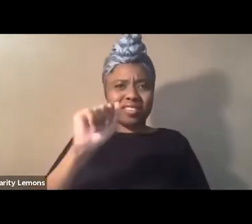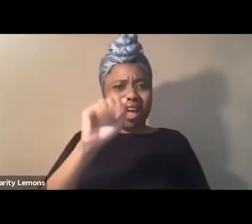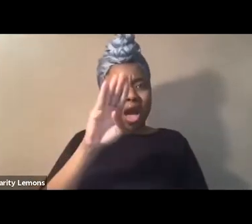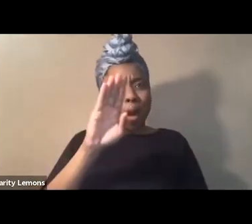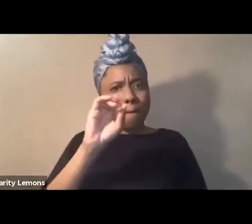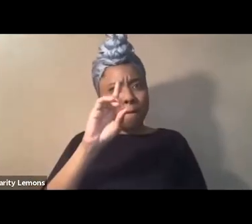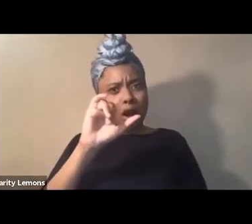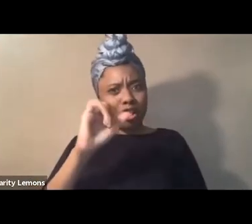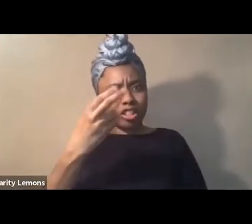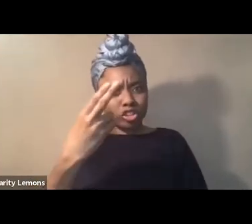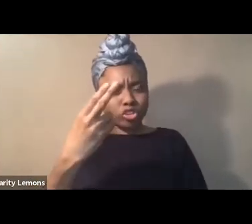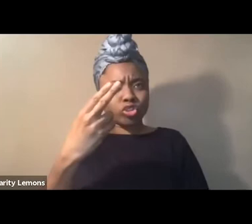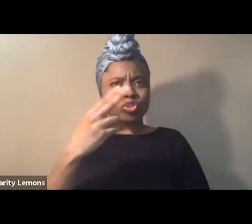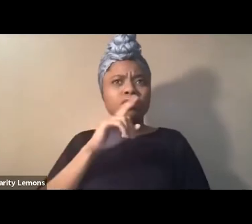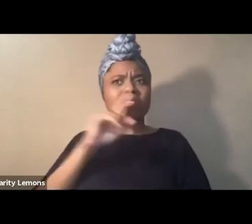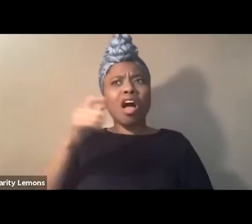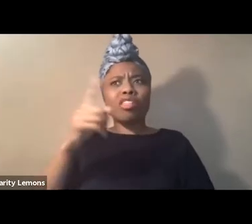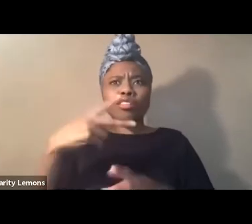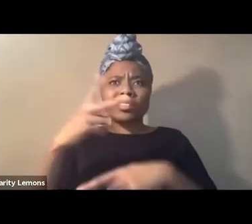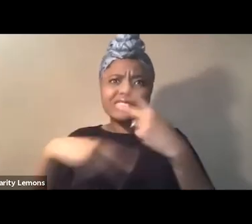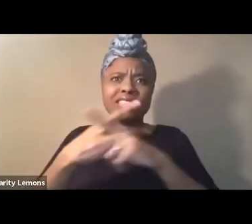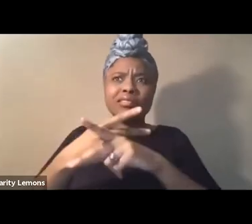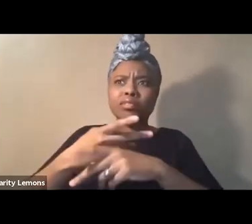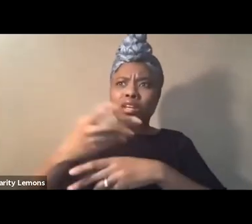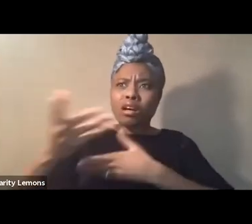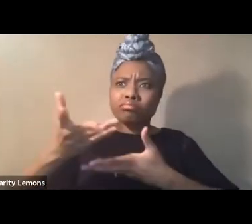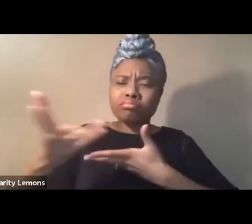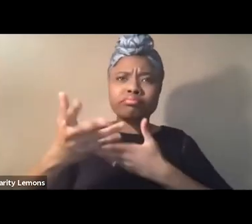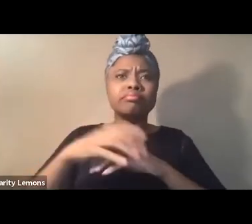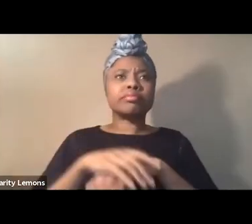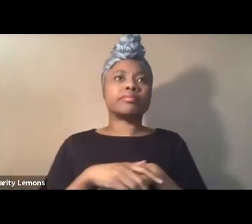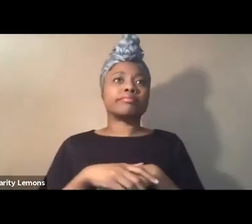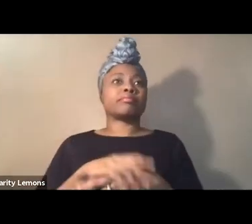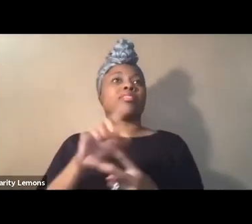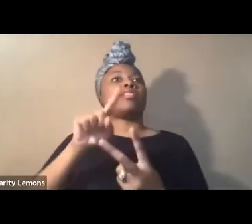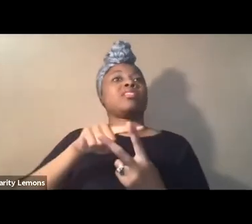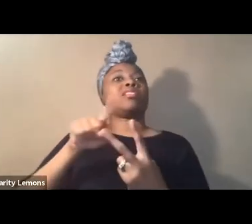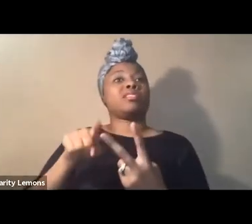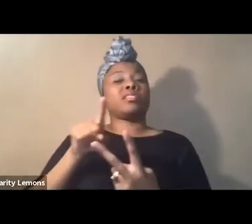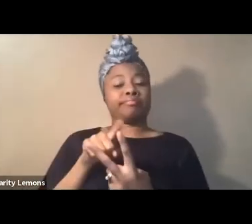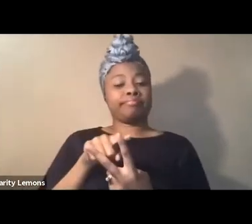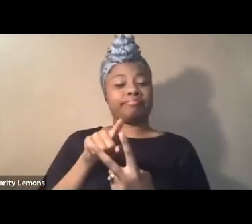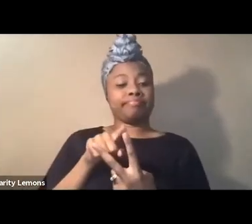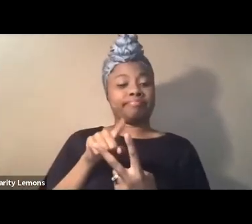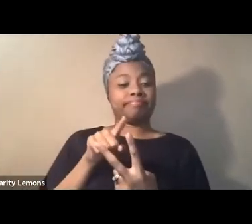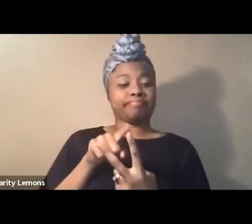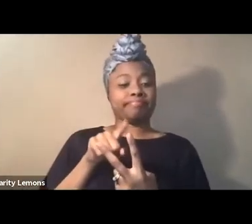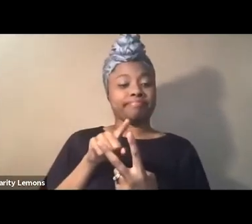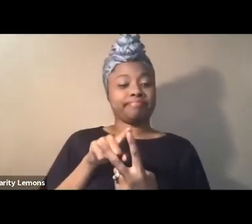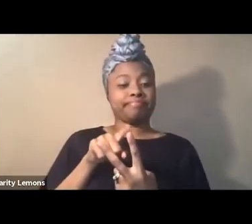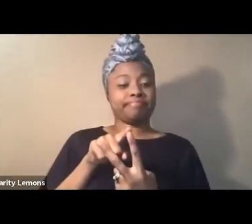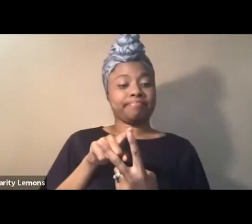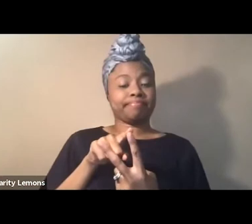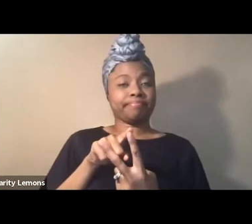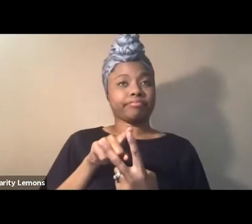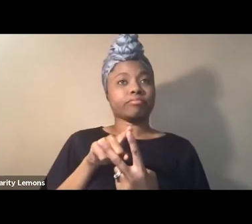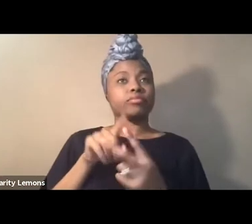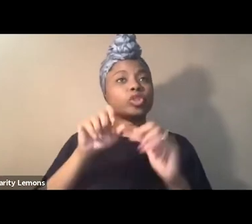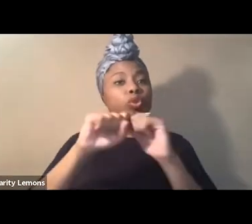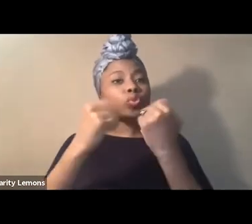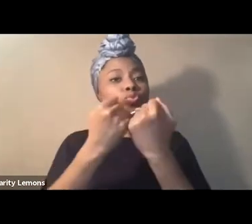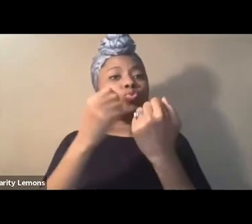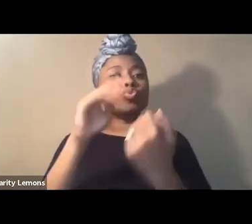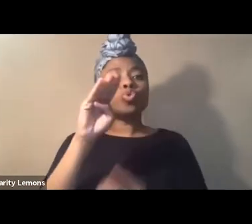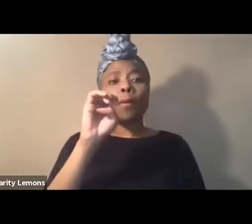other forms of engagement i want to make two points and the first is this in as much as social media